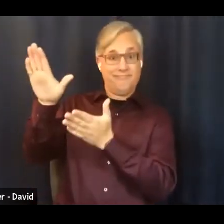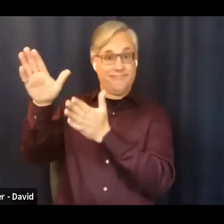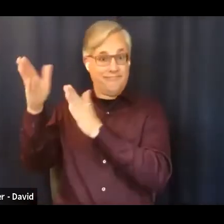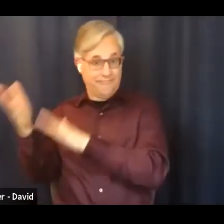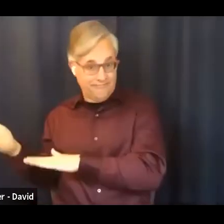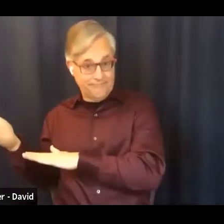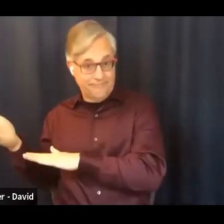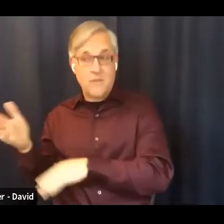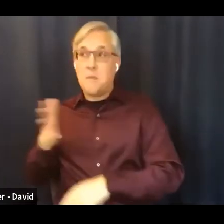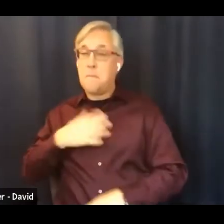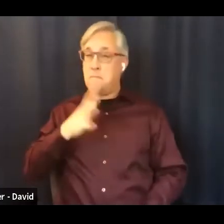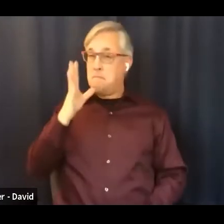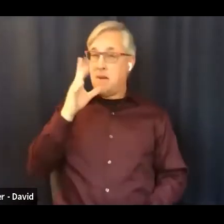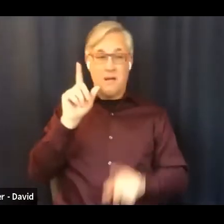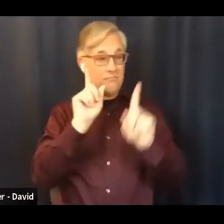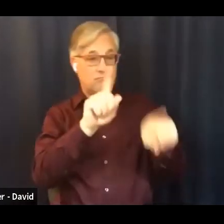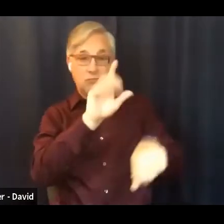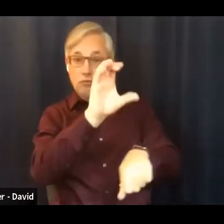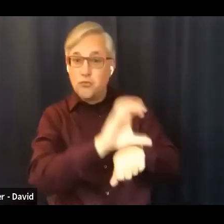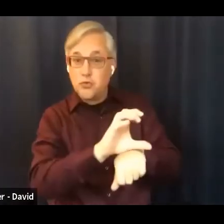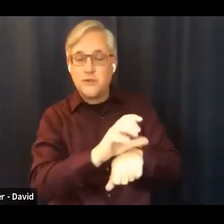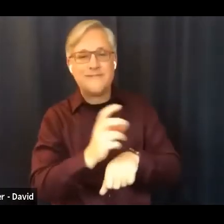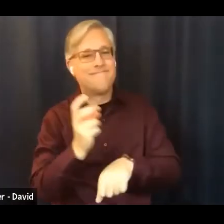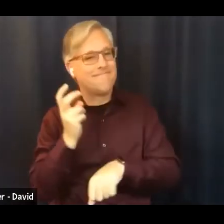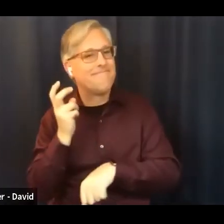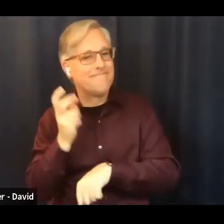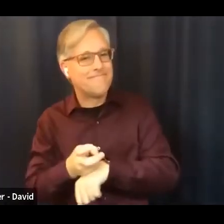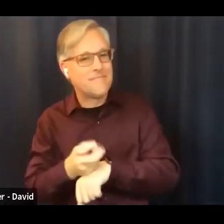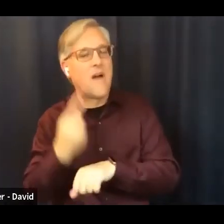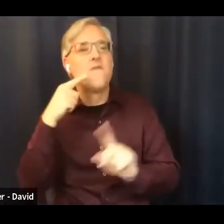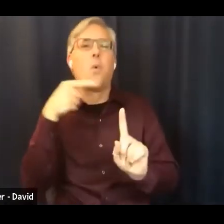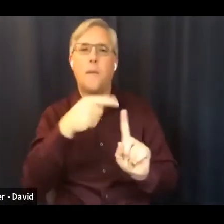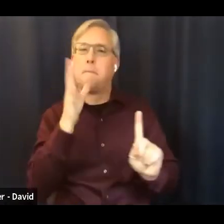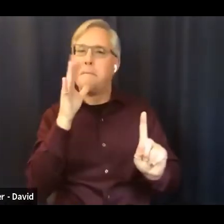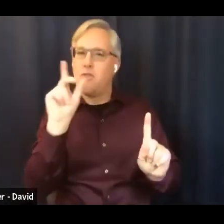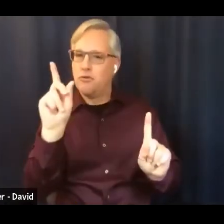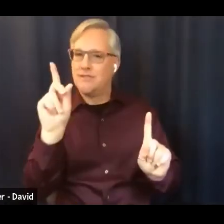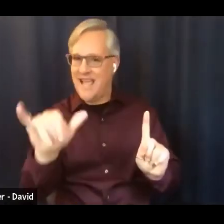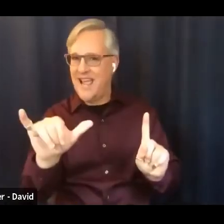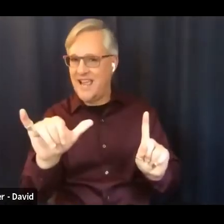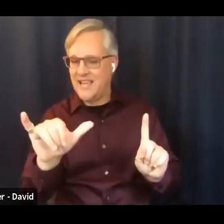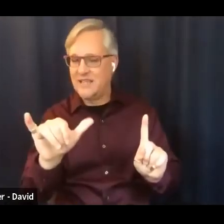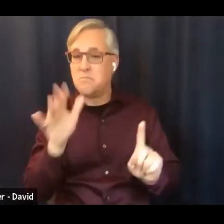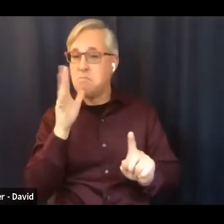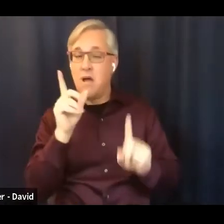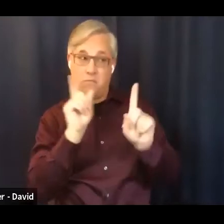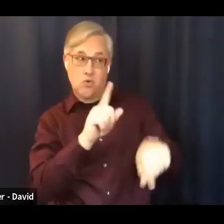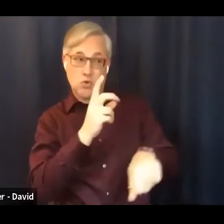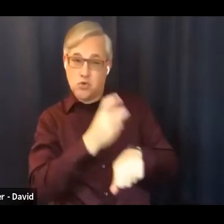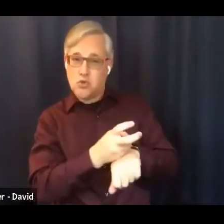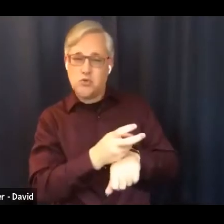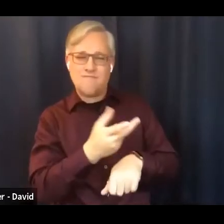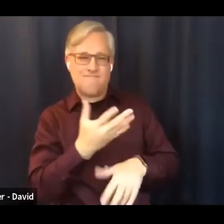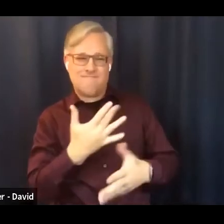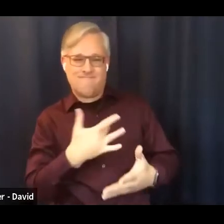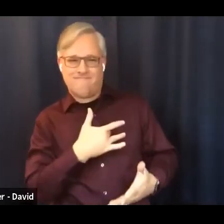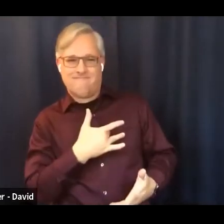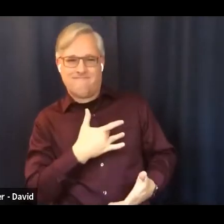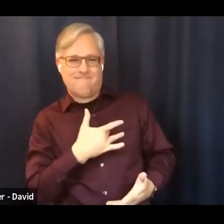to church so we rarely would go to go to church on mother's day so we rarely would go to